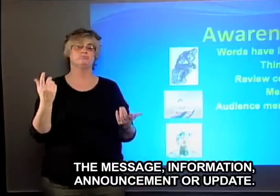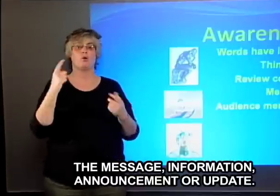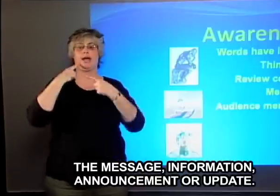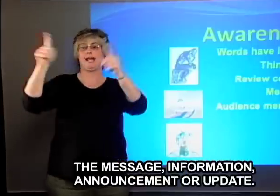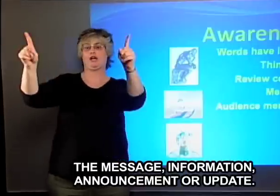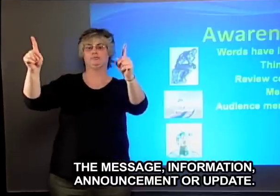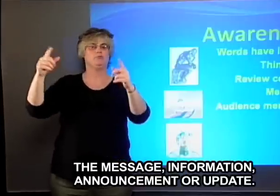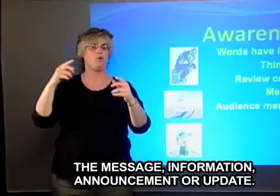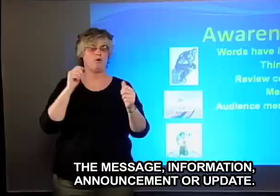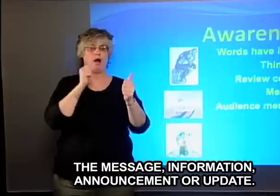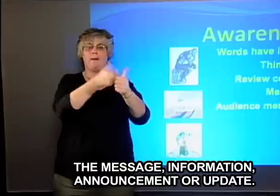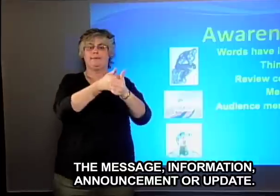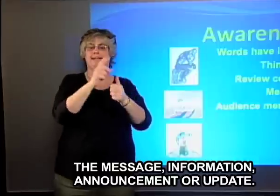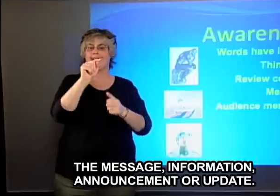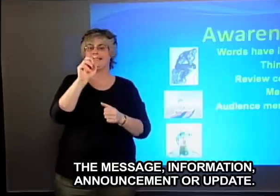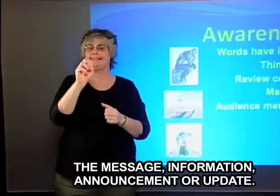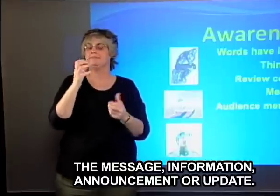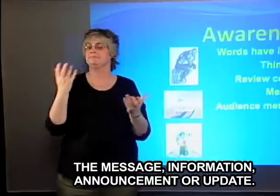announcement or update.